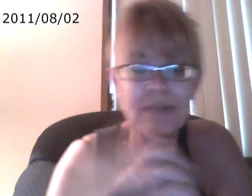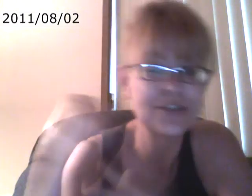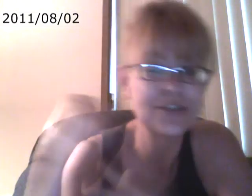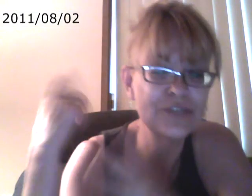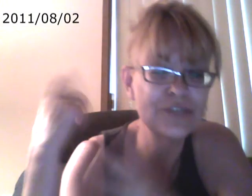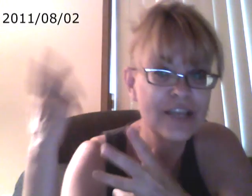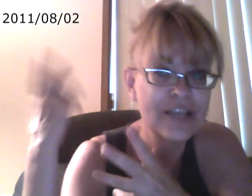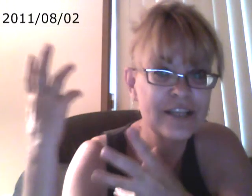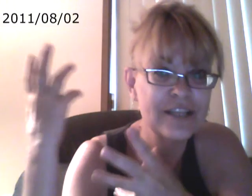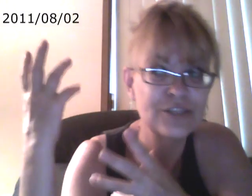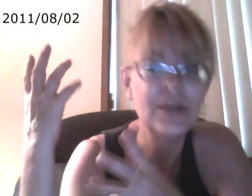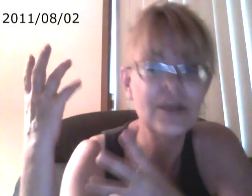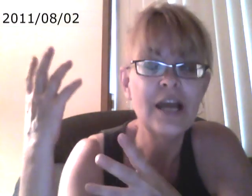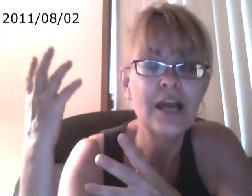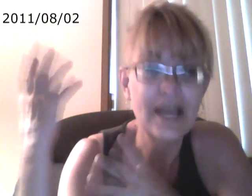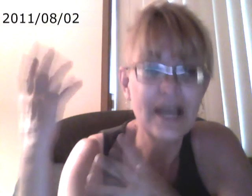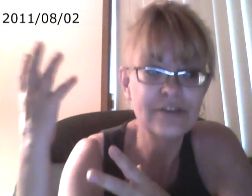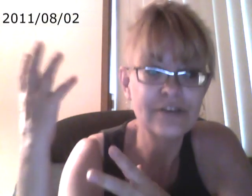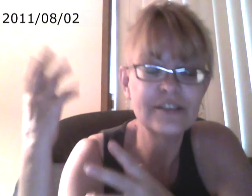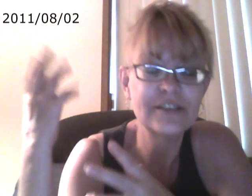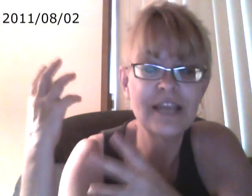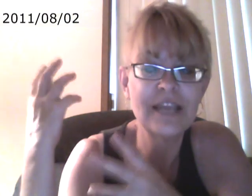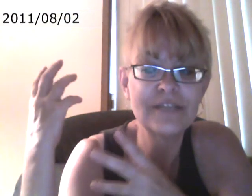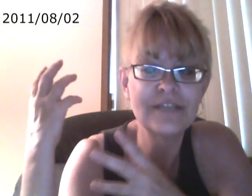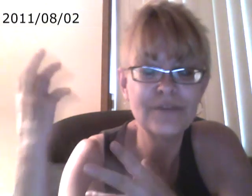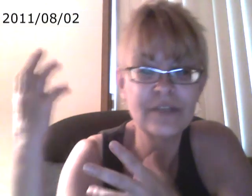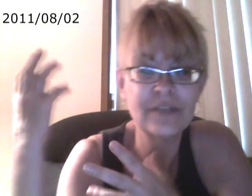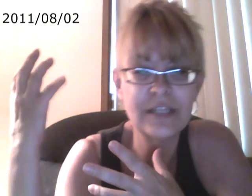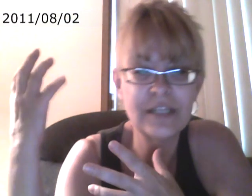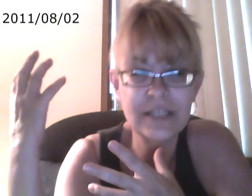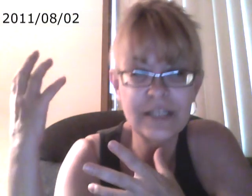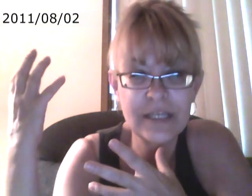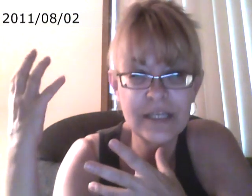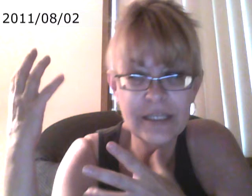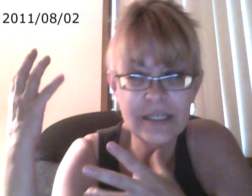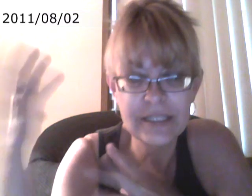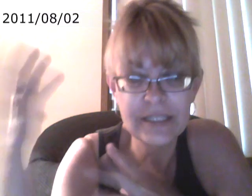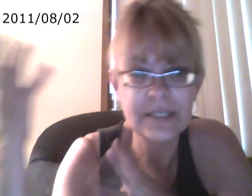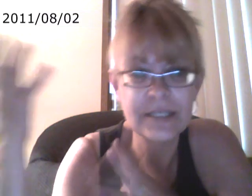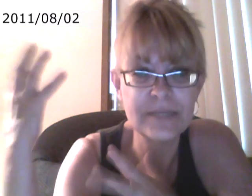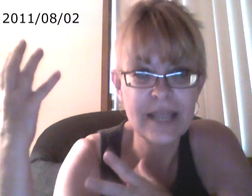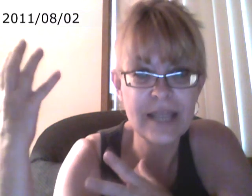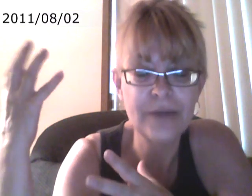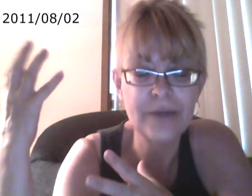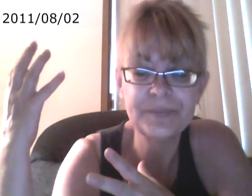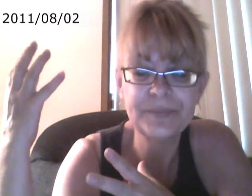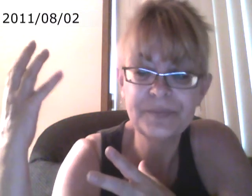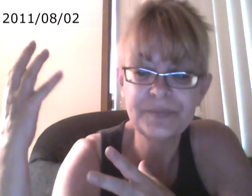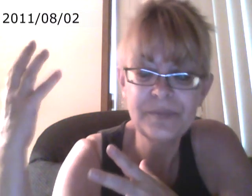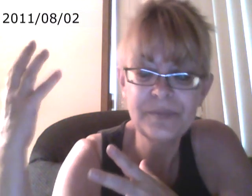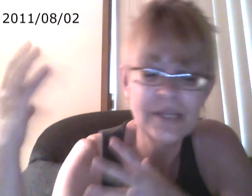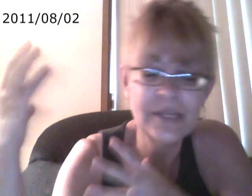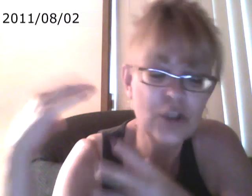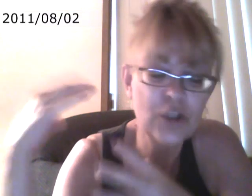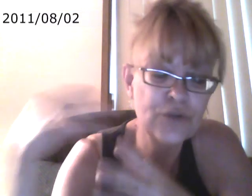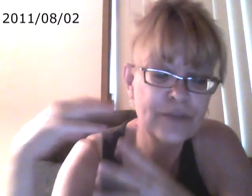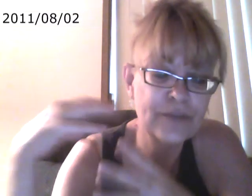as soon as they got into adults and they had to fit within the systems now, it's harder for them to